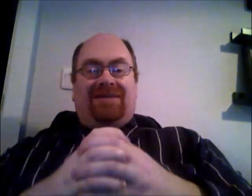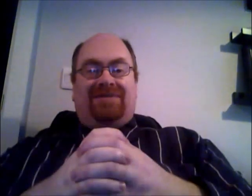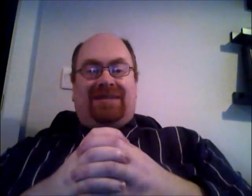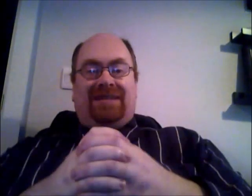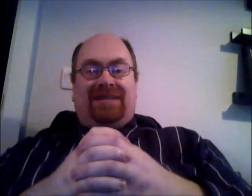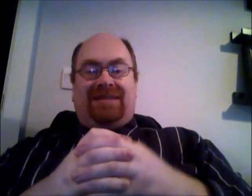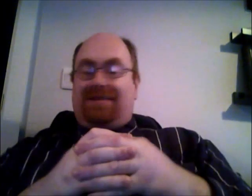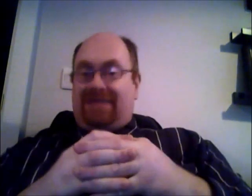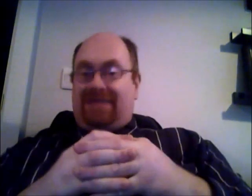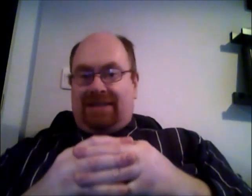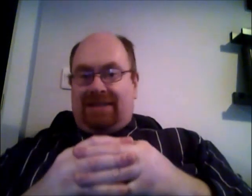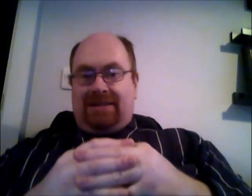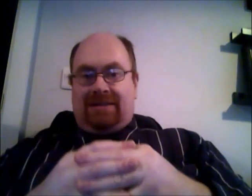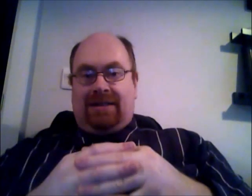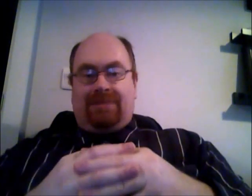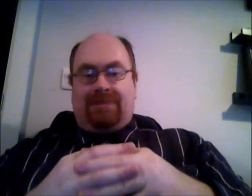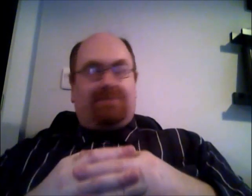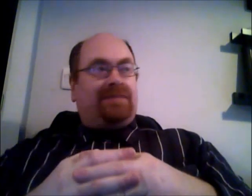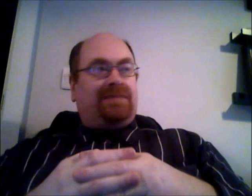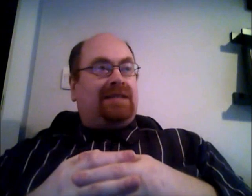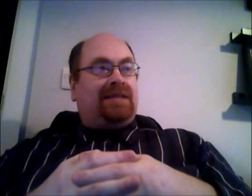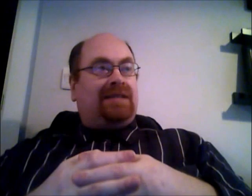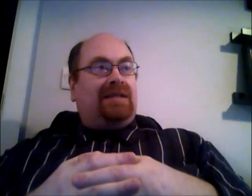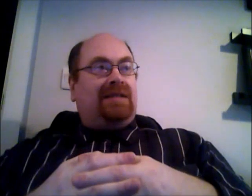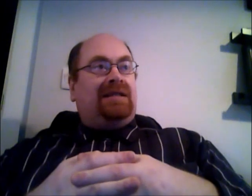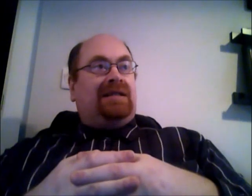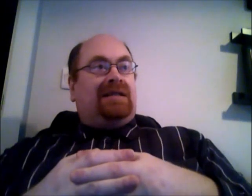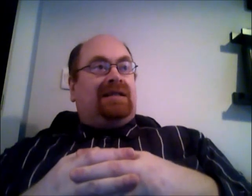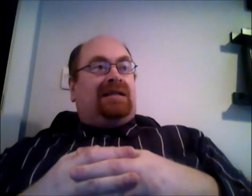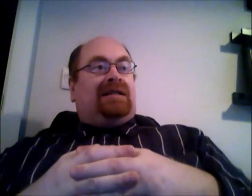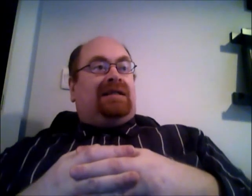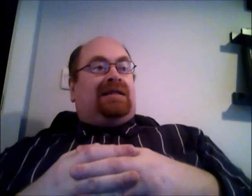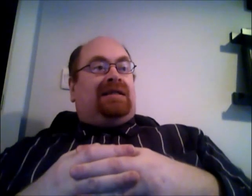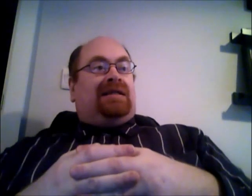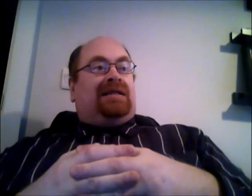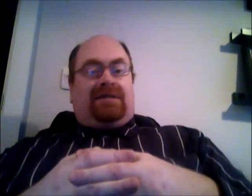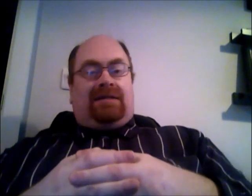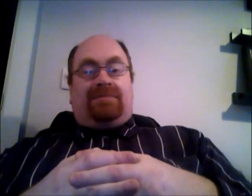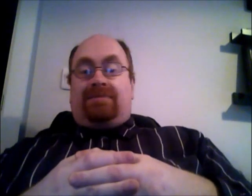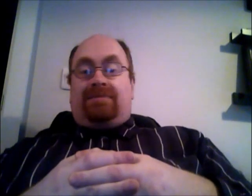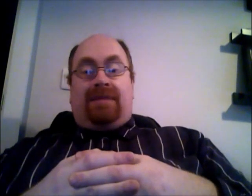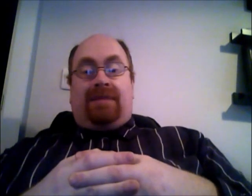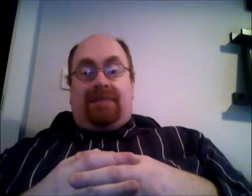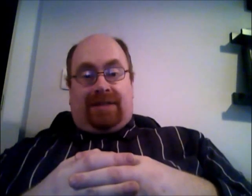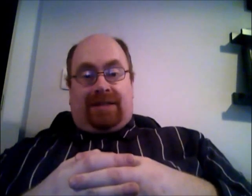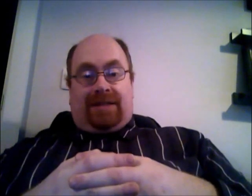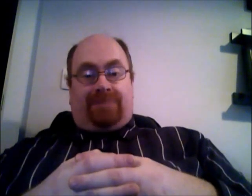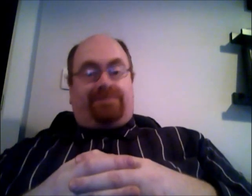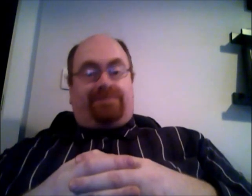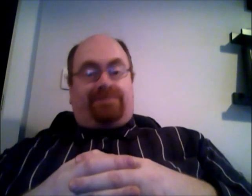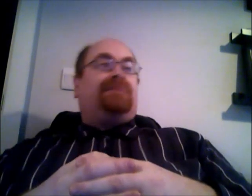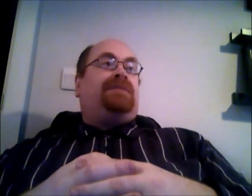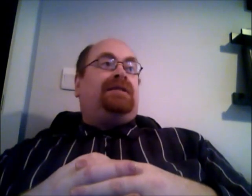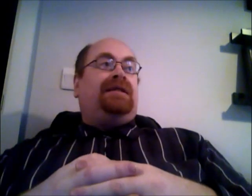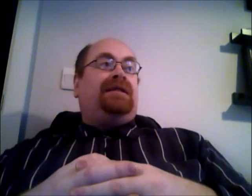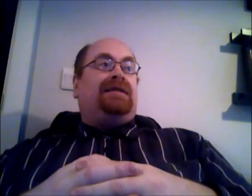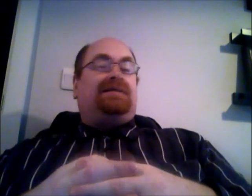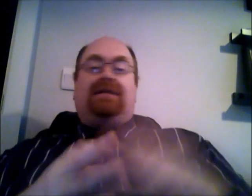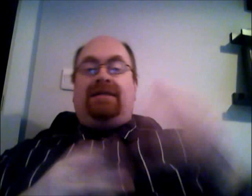with the general taxation in these days now i'm rambling a bit here but the thing is in